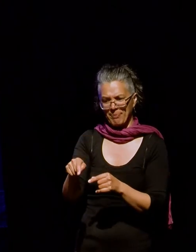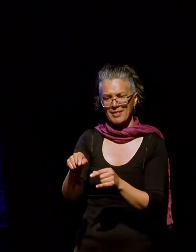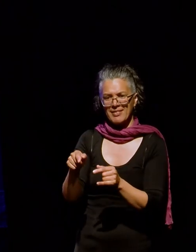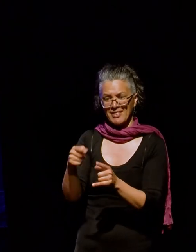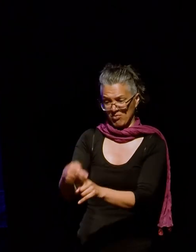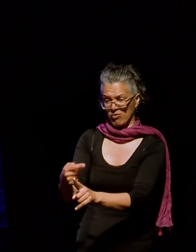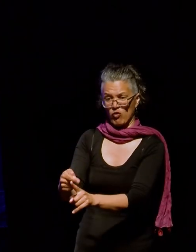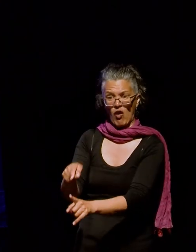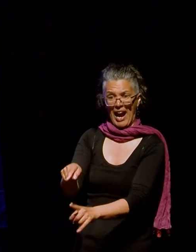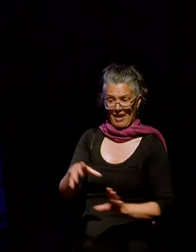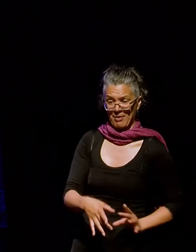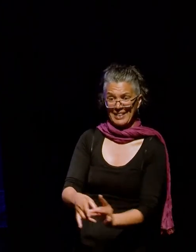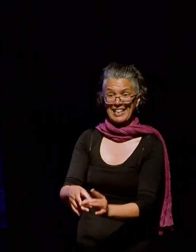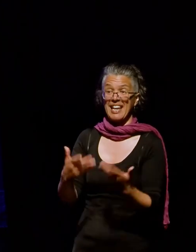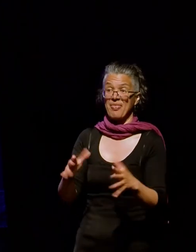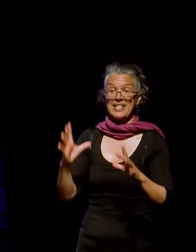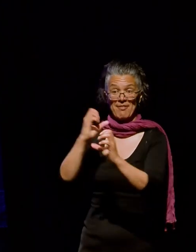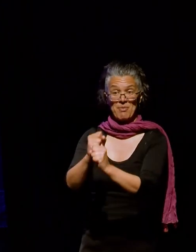that's it from me.